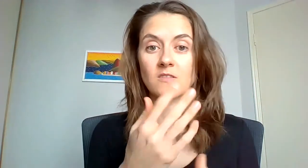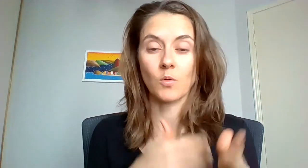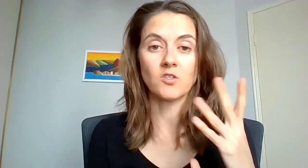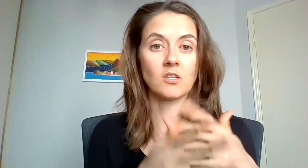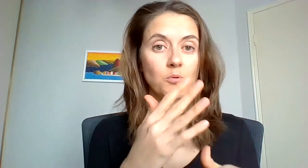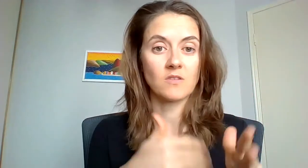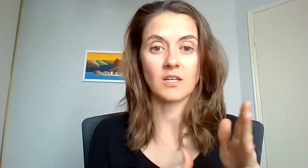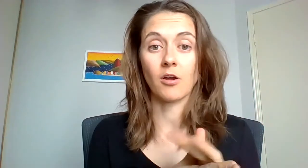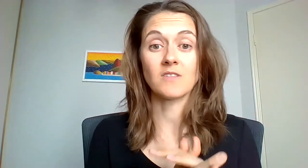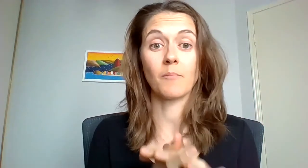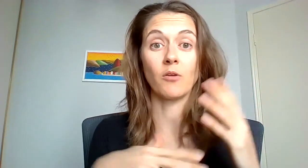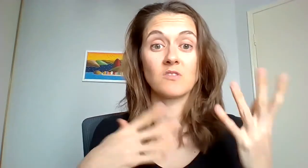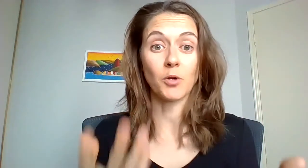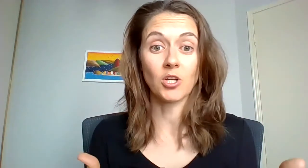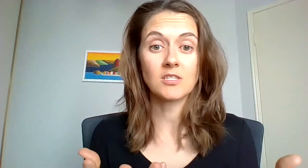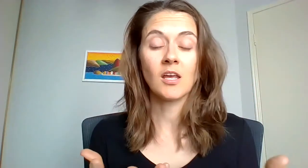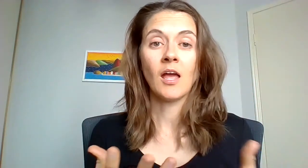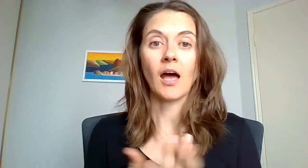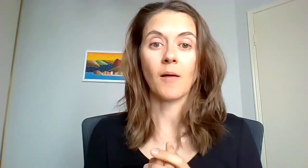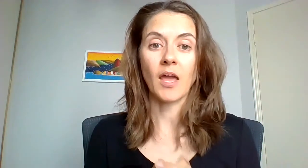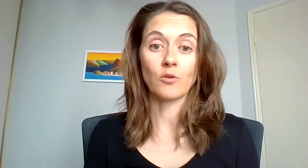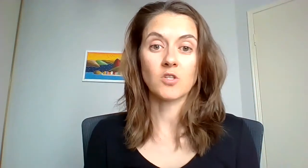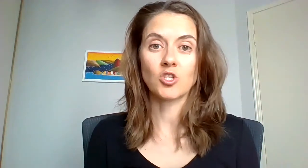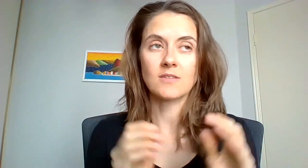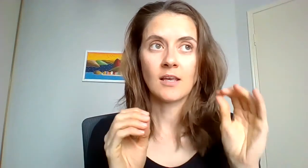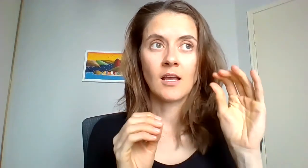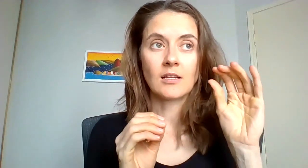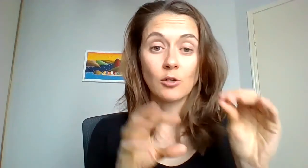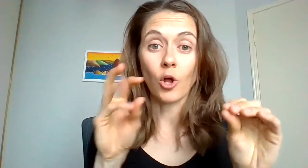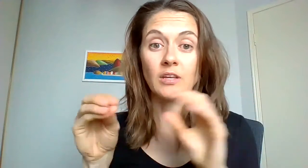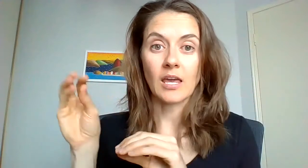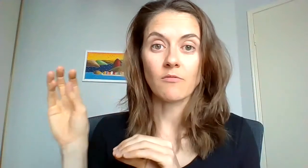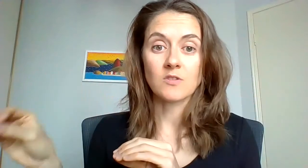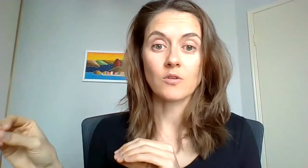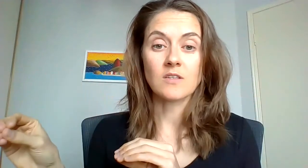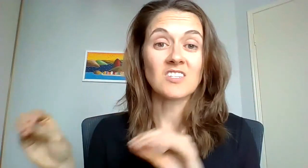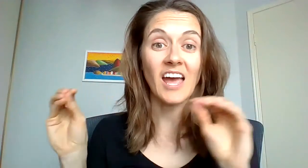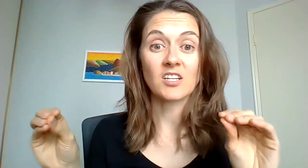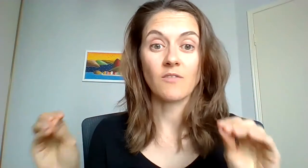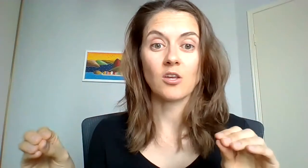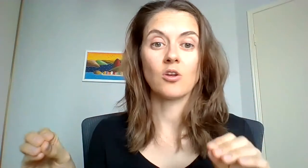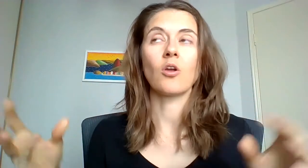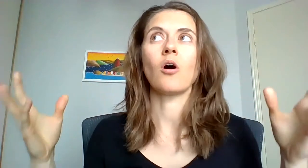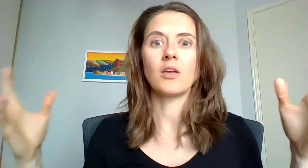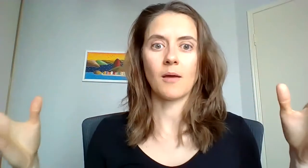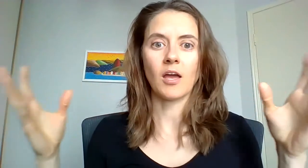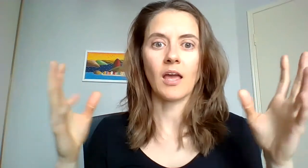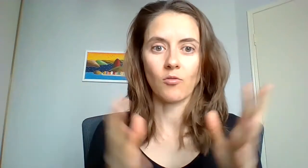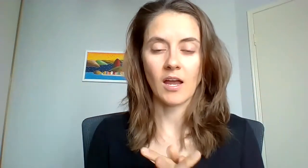ask questions put your scenarios up I respond um and also just little golden key resources to activate you to go oh yeah okay great